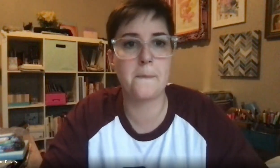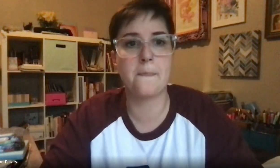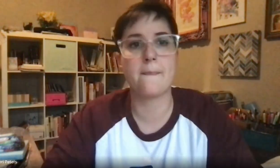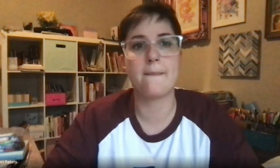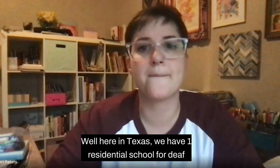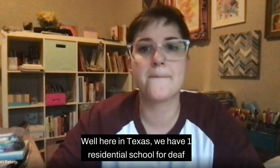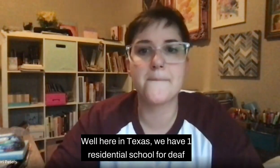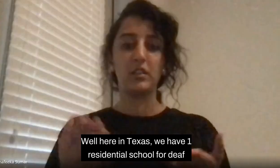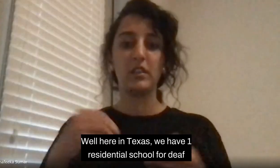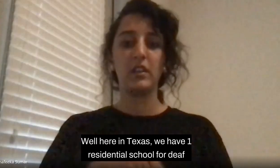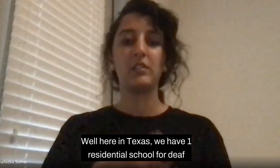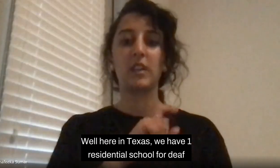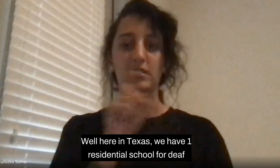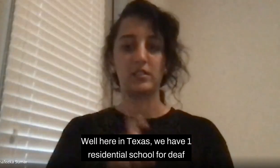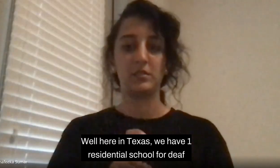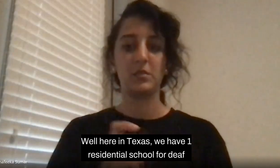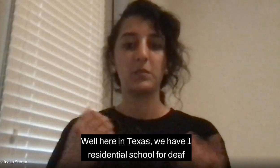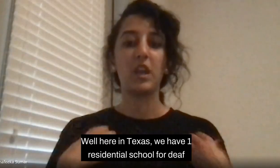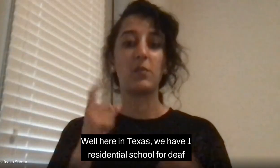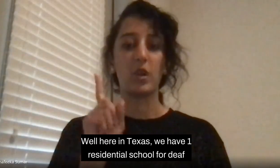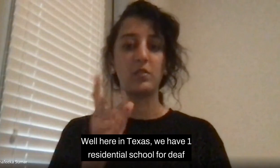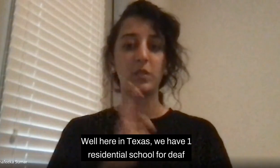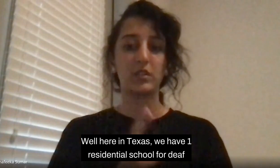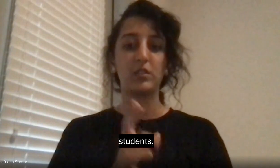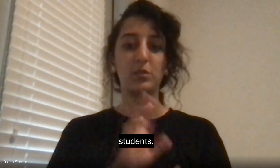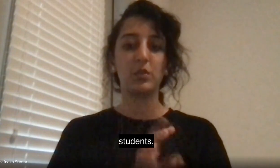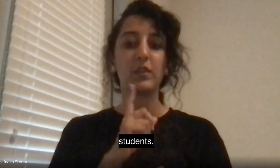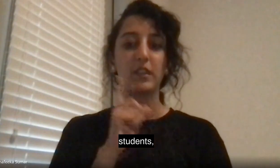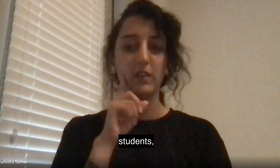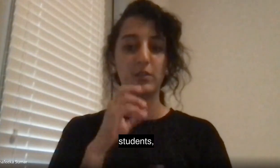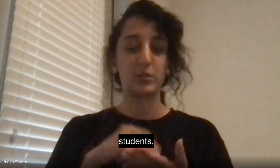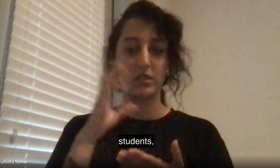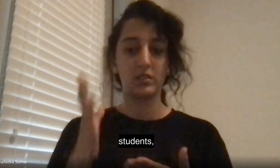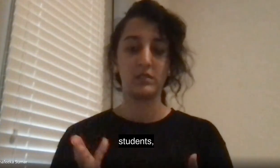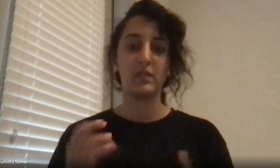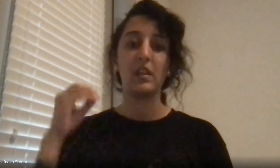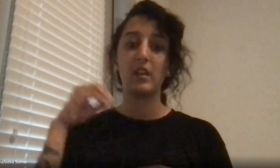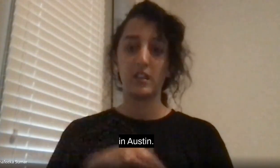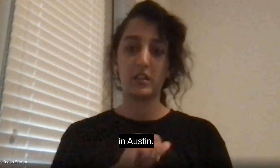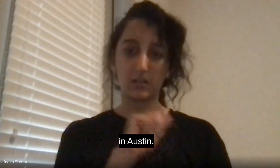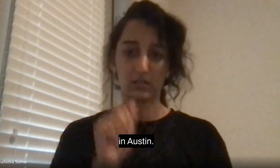So here in Chetton, we have one residential school for the deaf students in Austin.